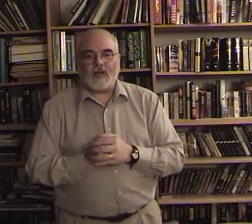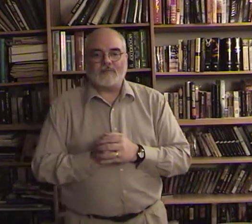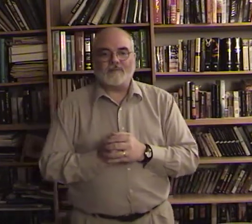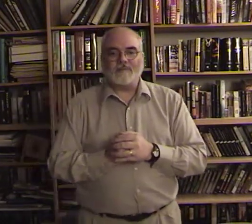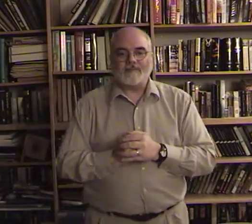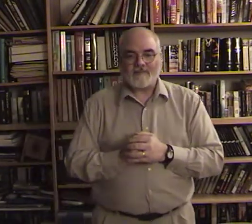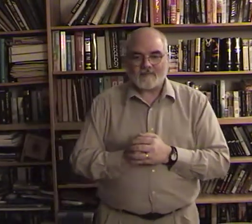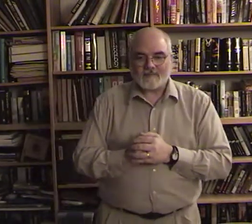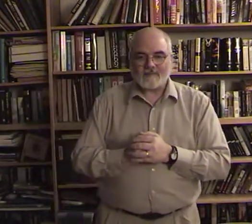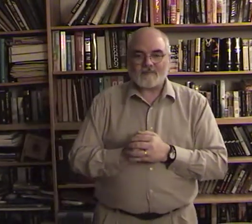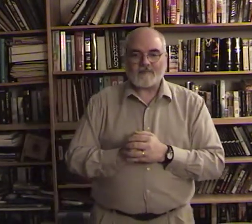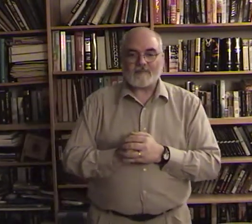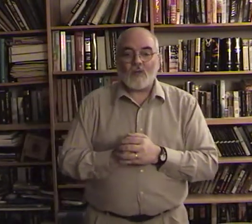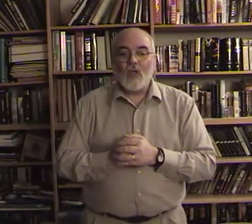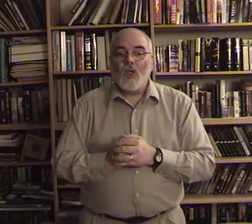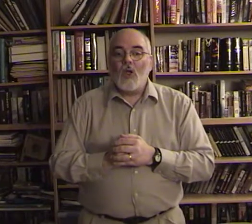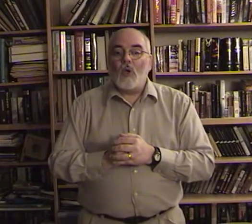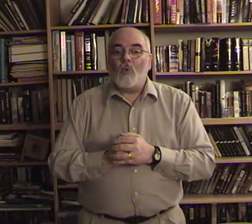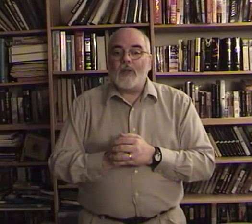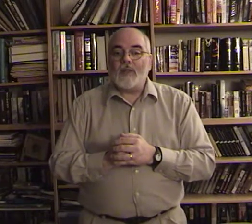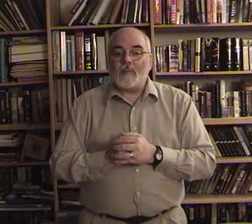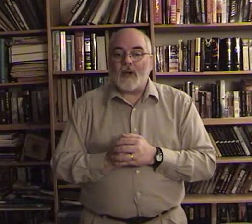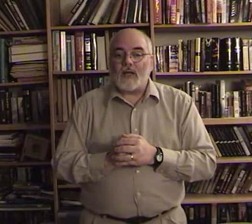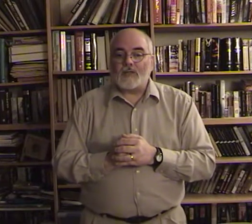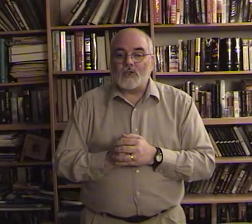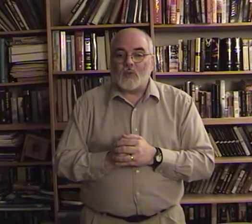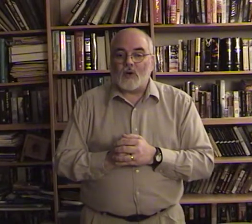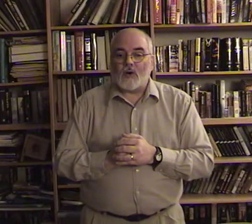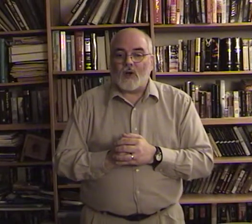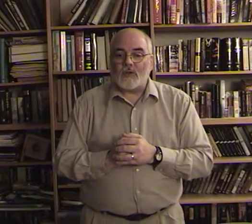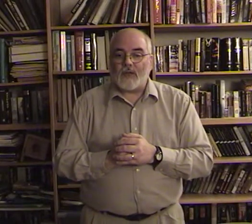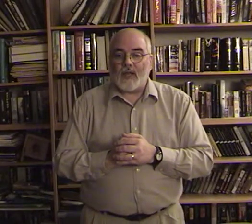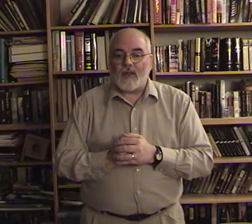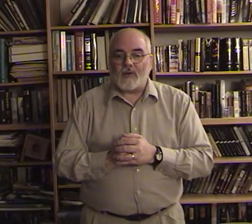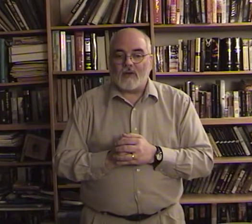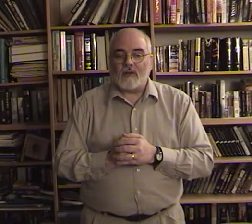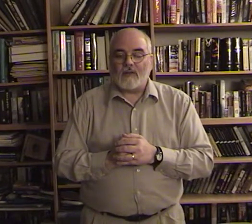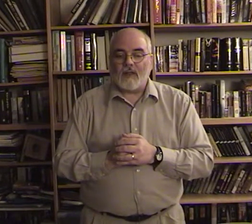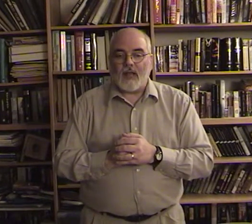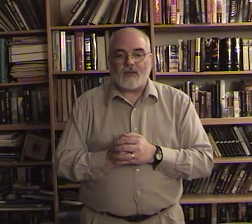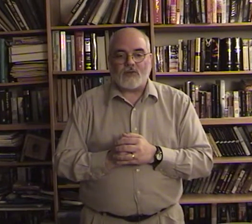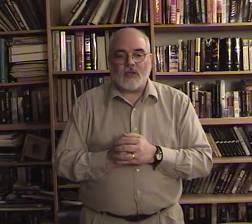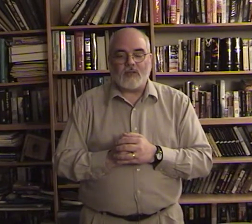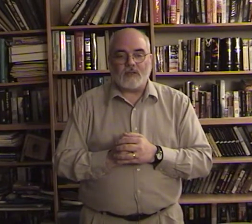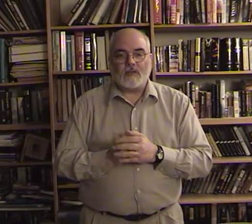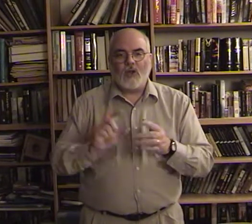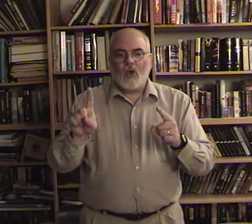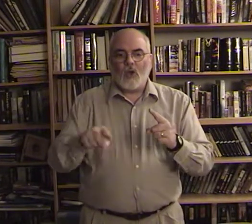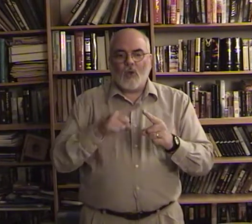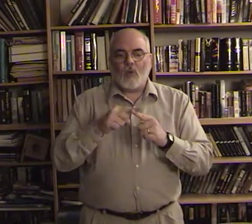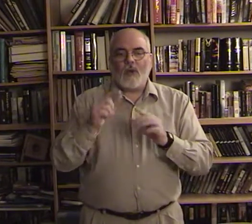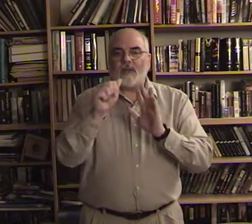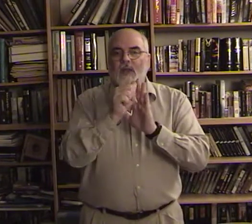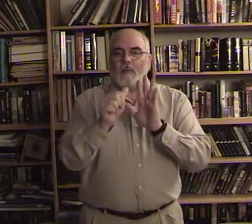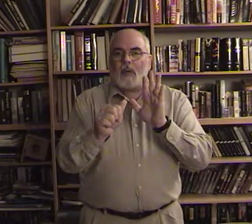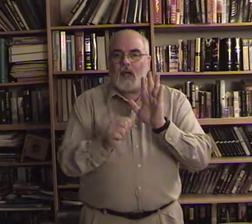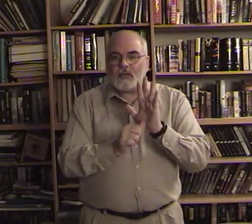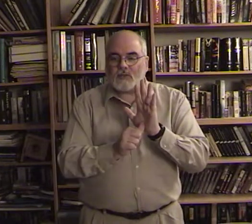when the apostles were all together they asked jesus when the apostles